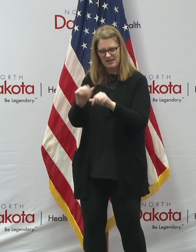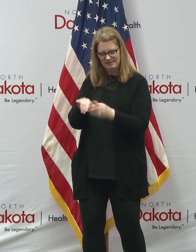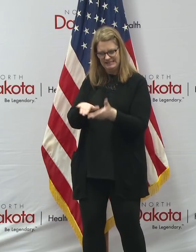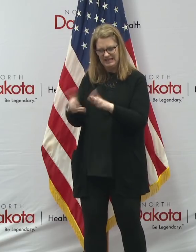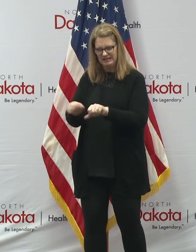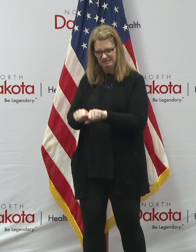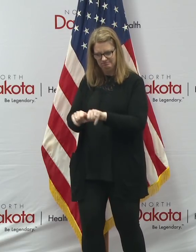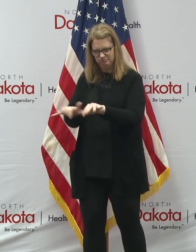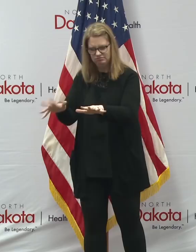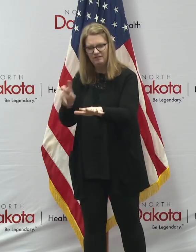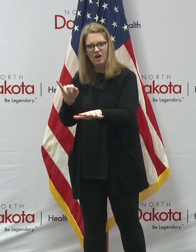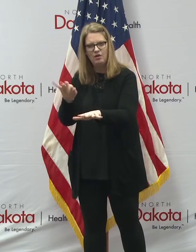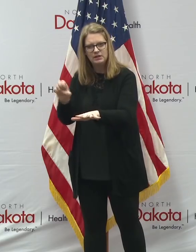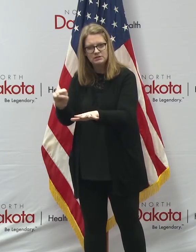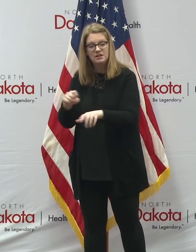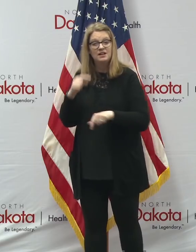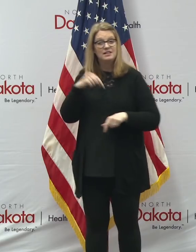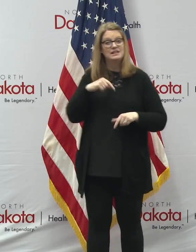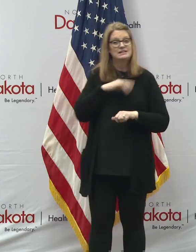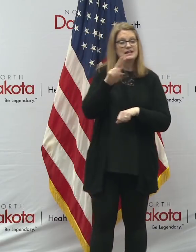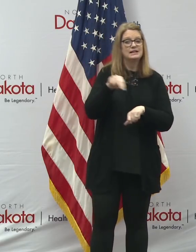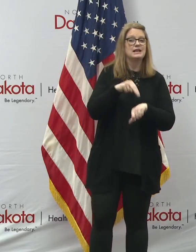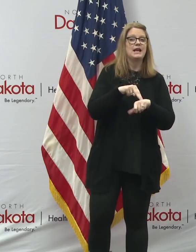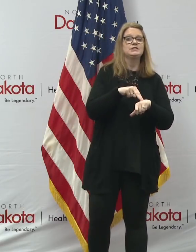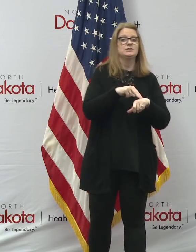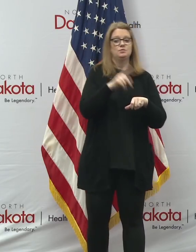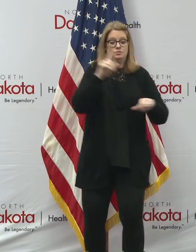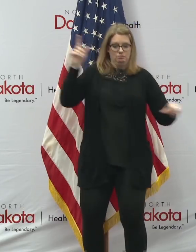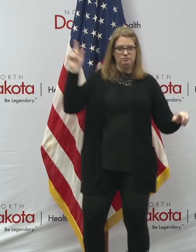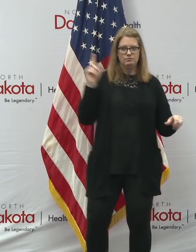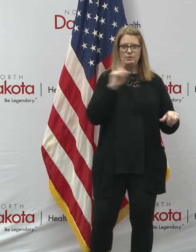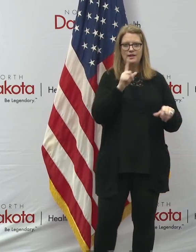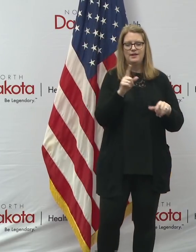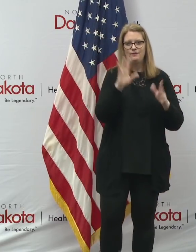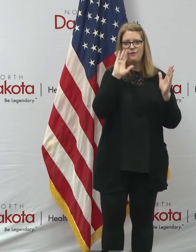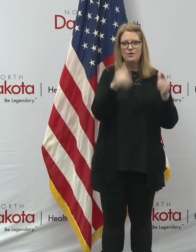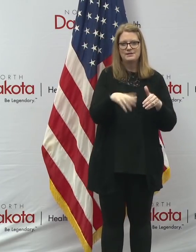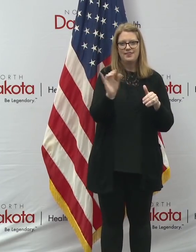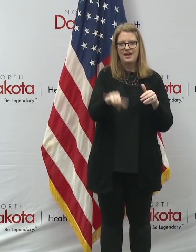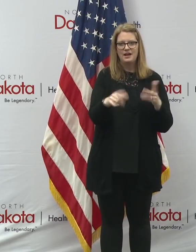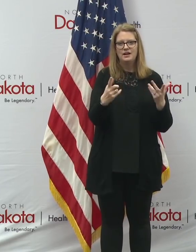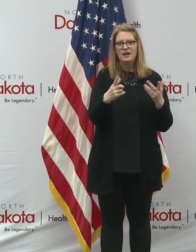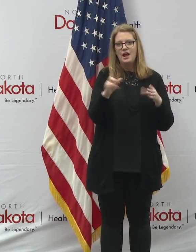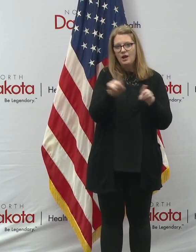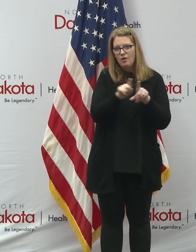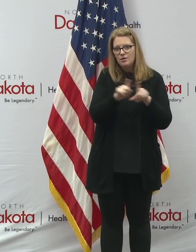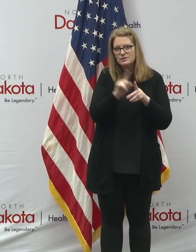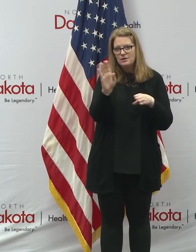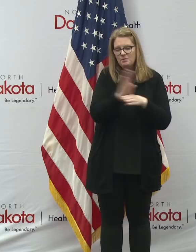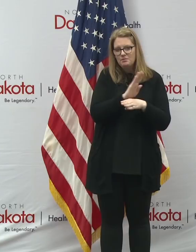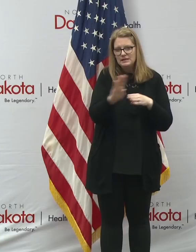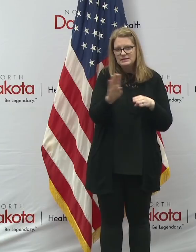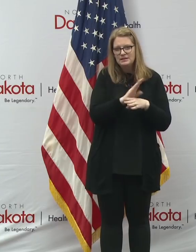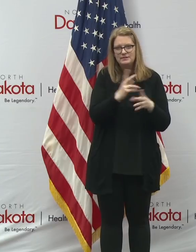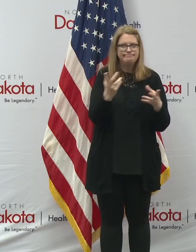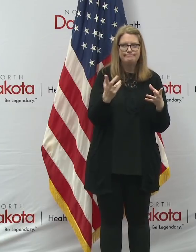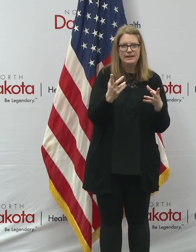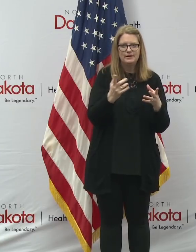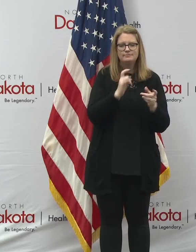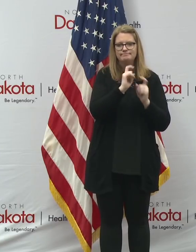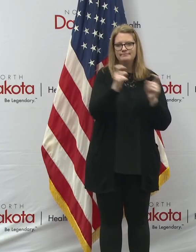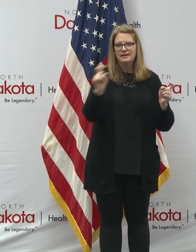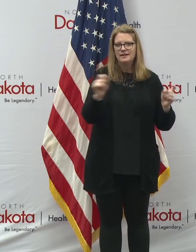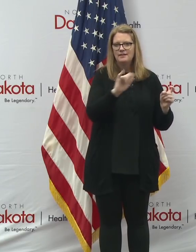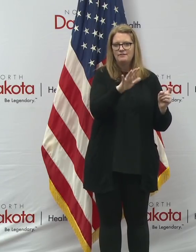one of the things, uh, that we could do as a nation. And, uh, one of the things when we're, you know, when you're, you're busy handed out, you know, 500